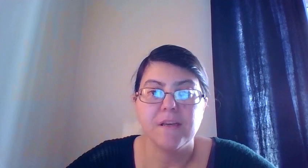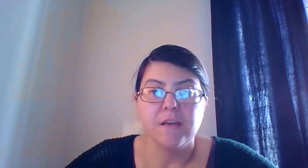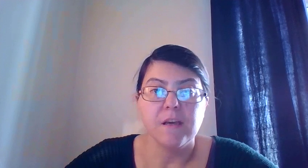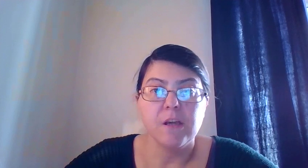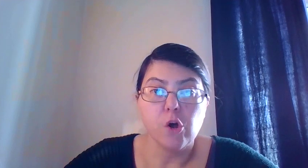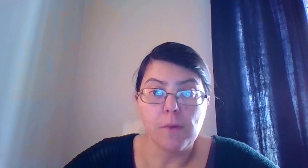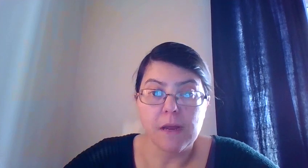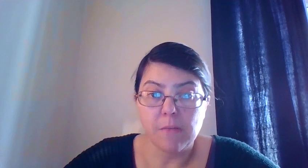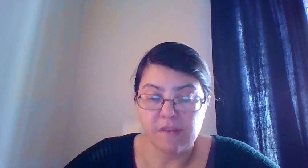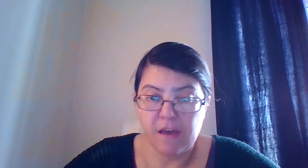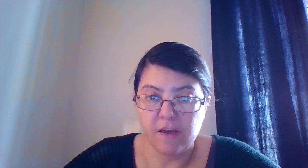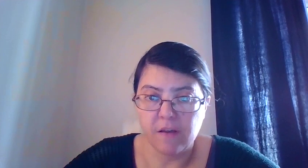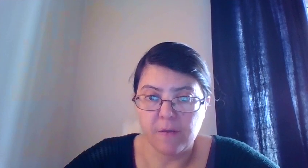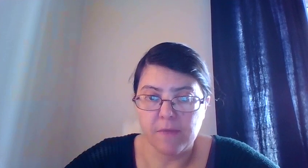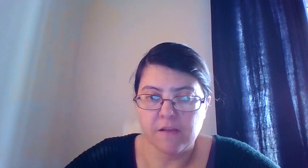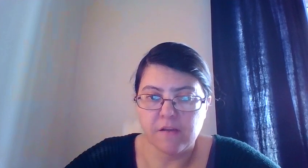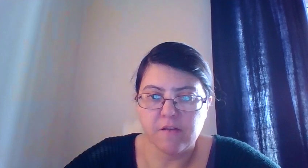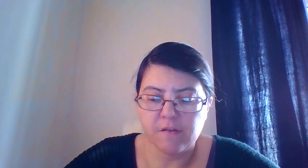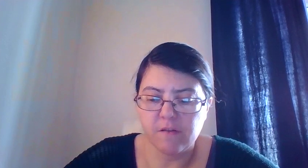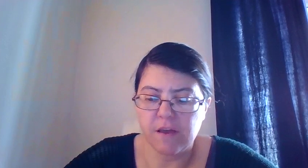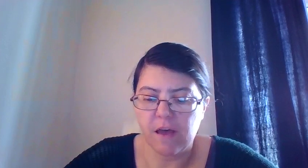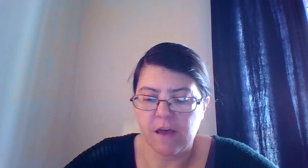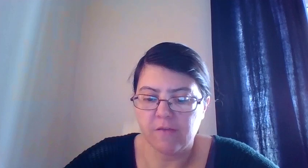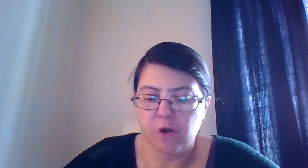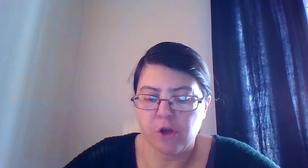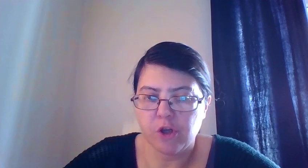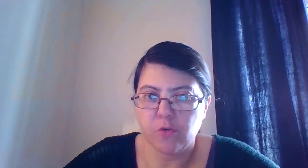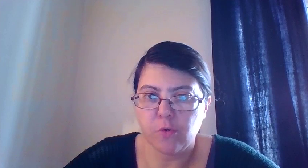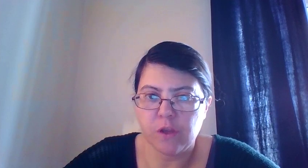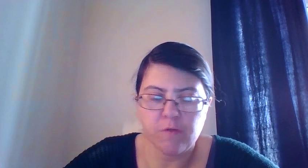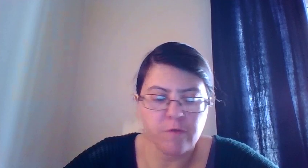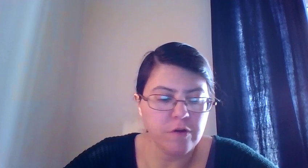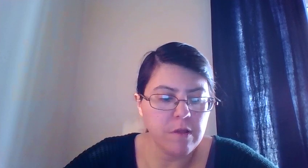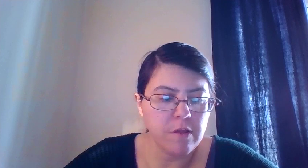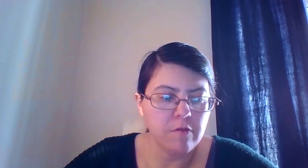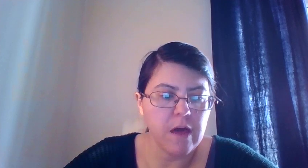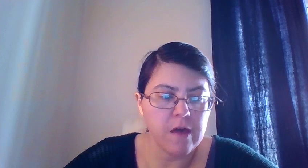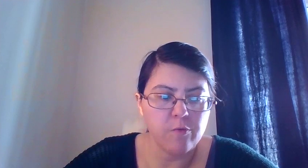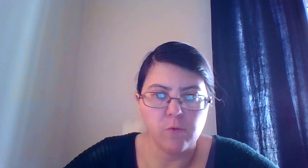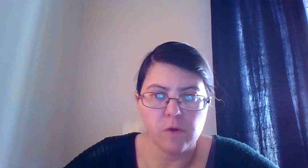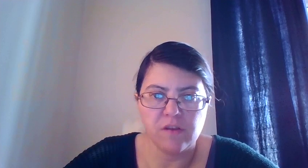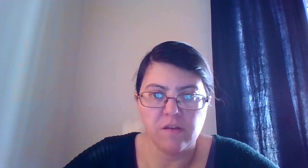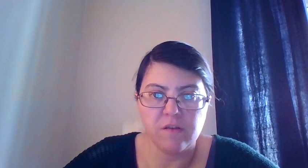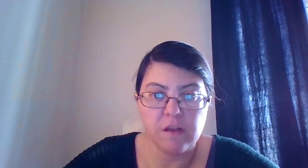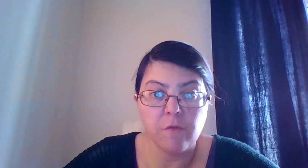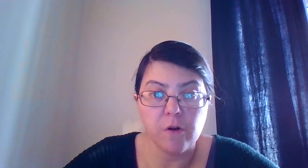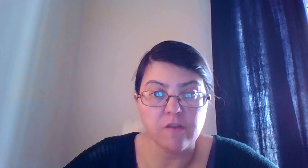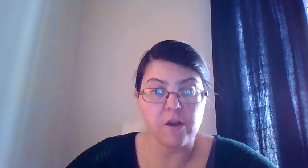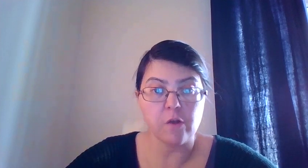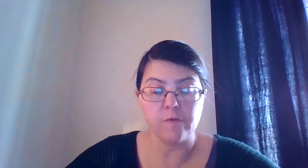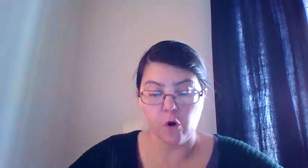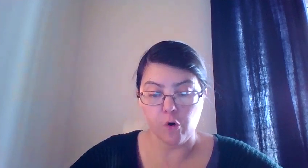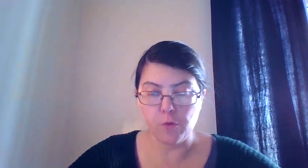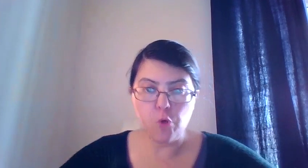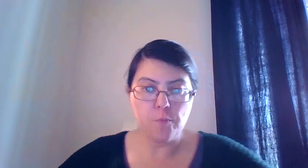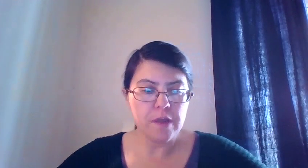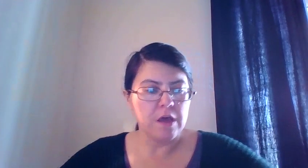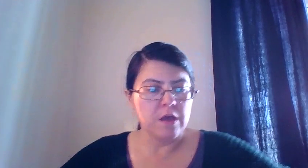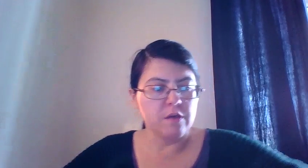Hello, my name is Agatha, and this is the astrological reading for the month of April 2016 for the sign of Scorpio. This